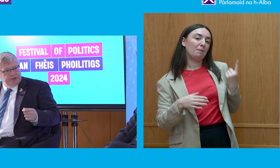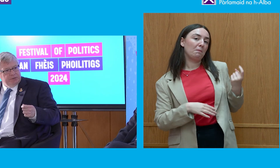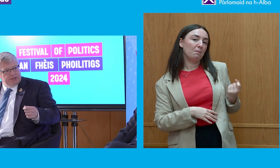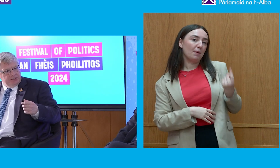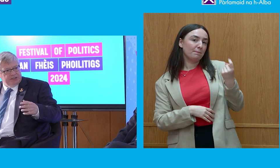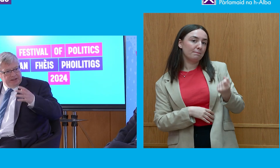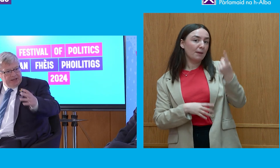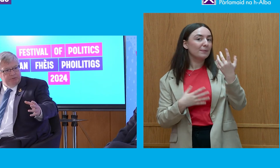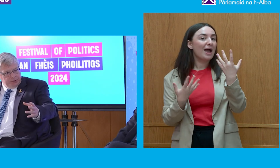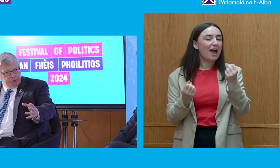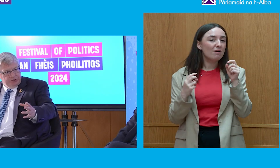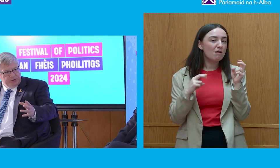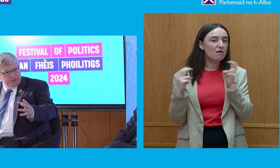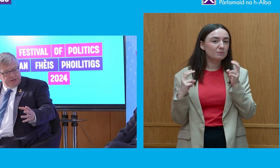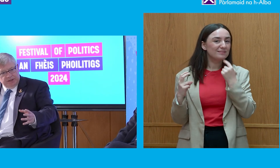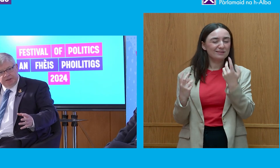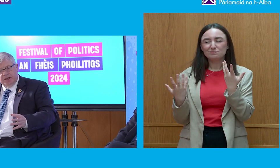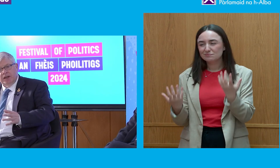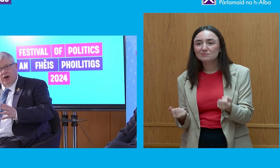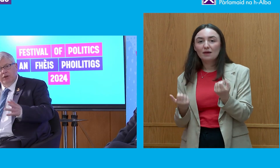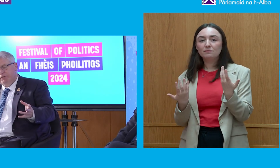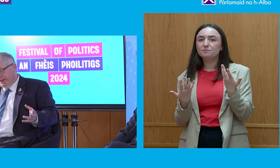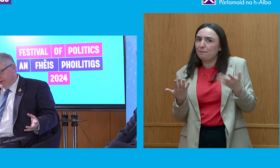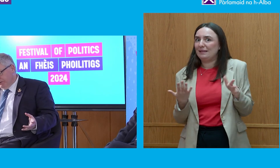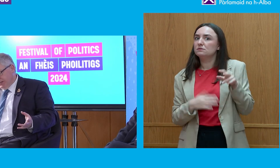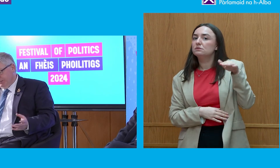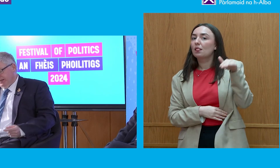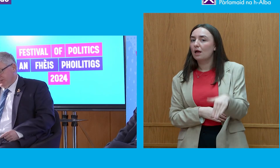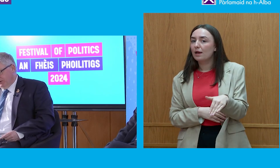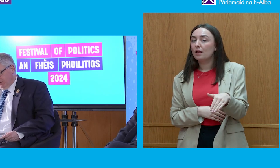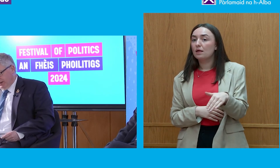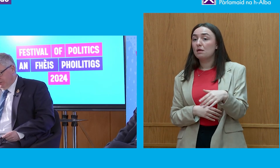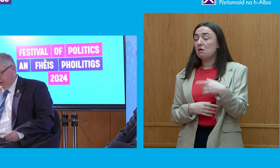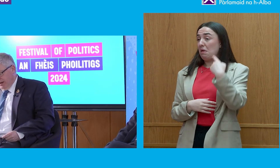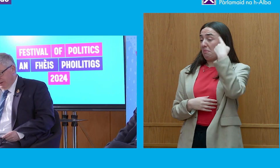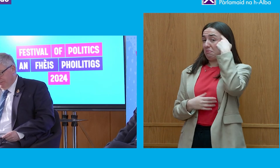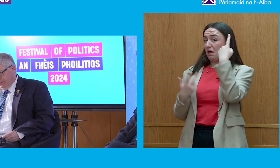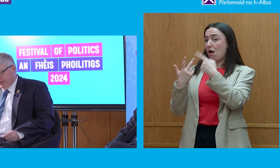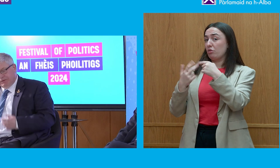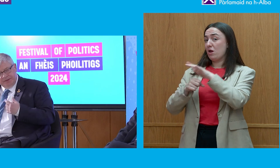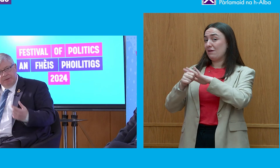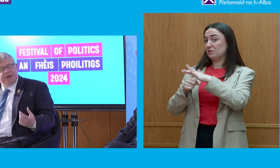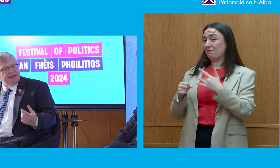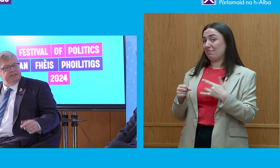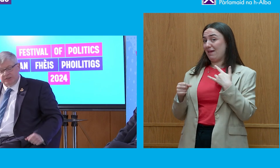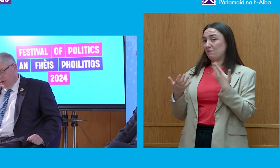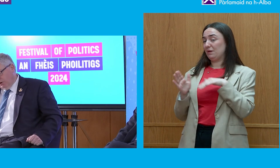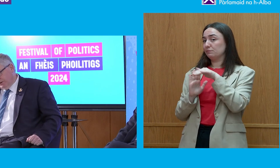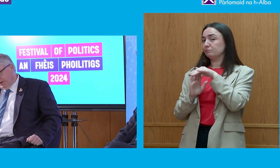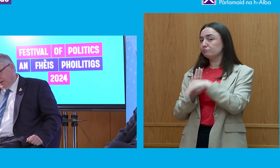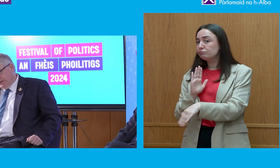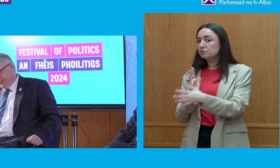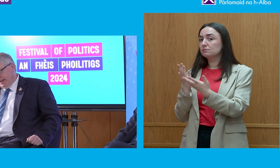very strong argument to say there is a point of decline. Are there any other aspects of our life that have impacted